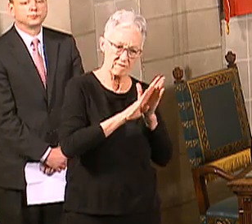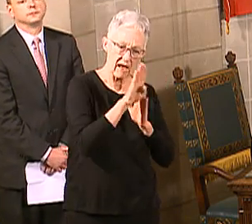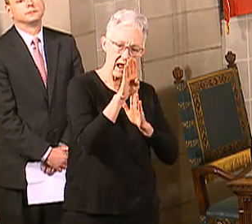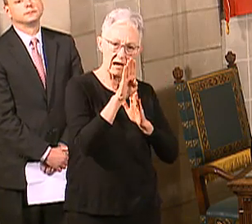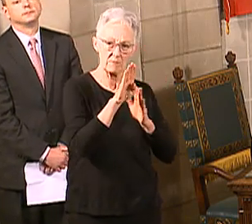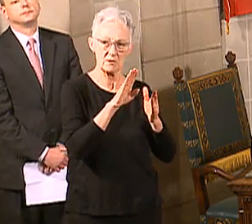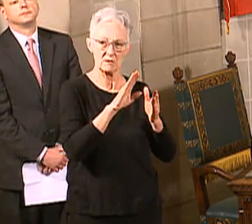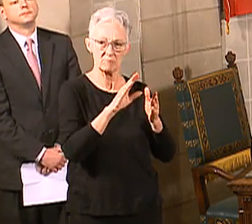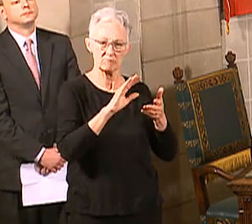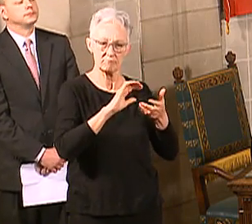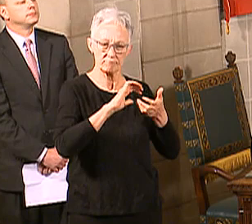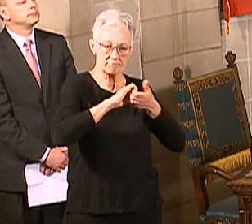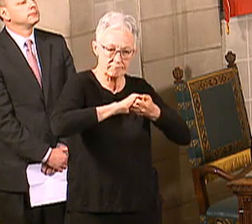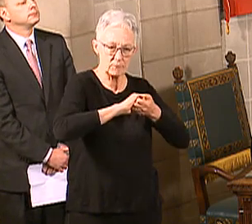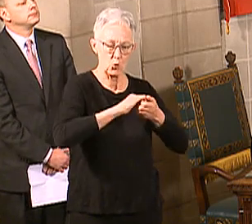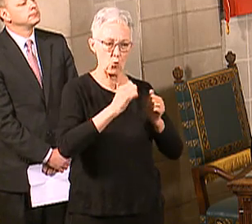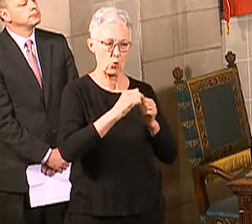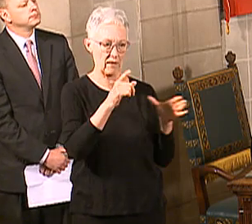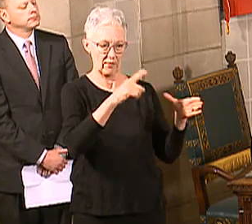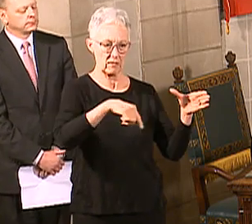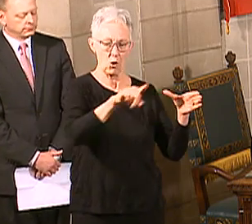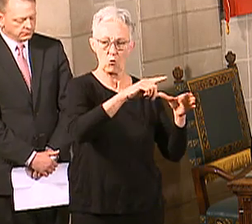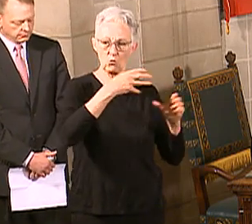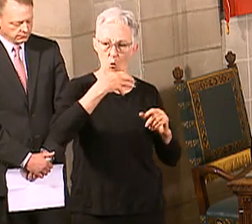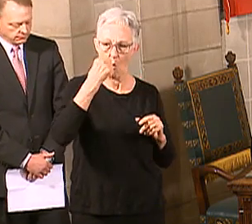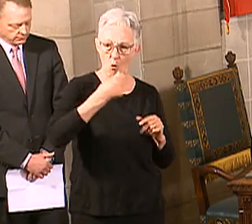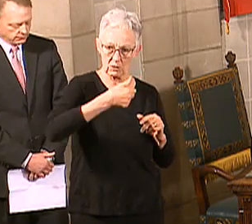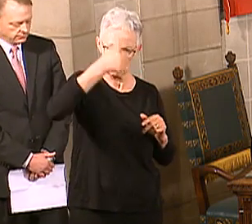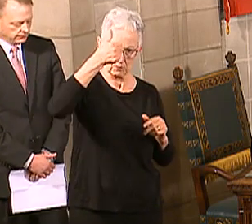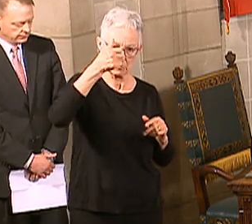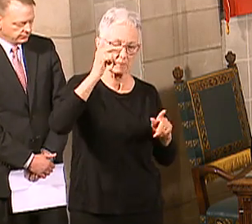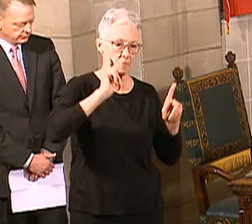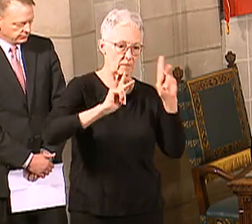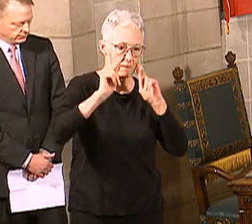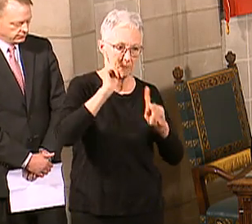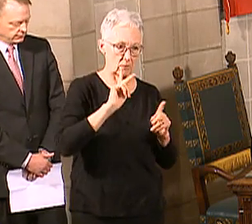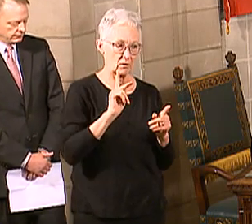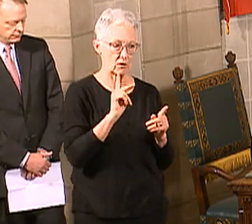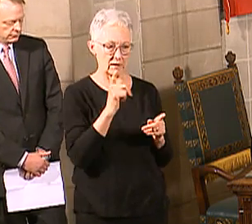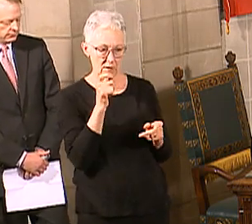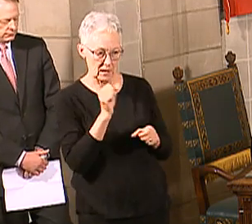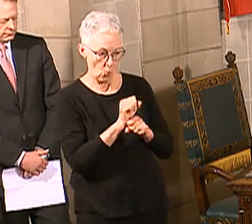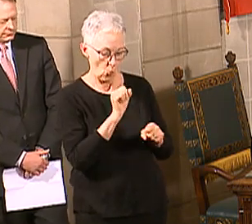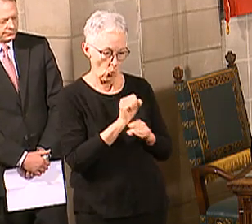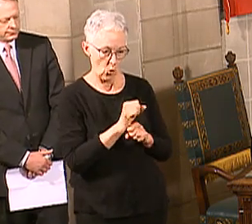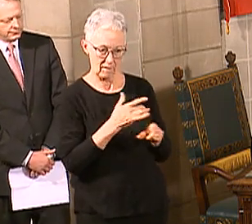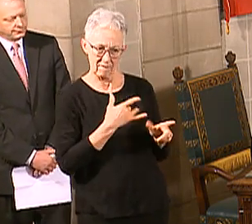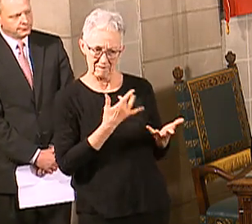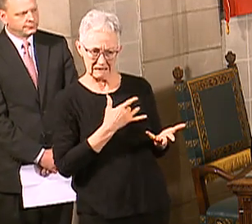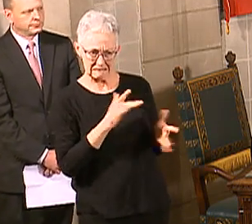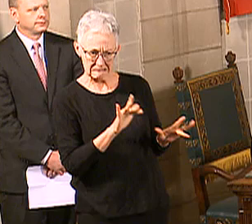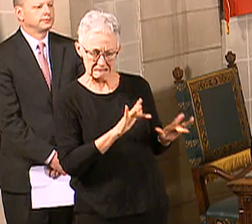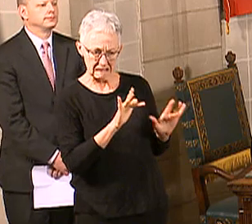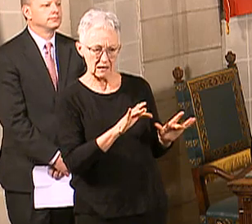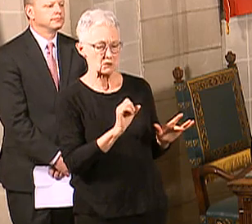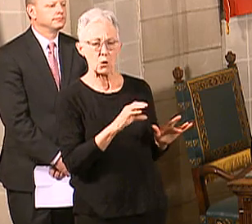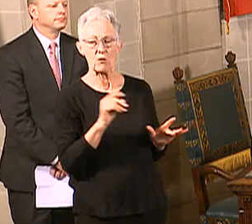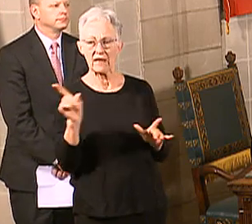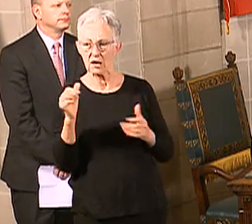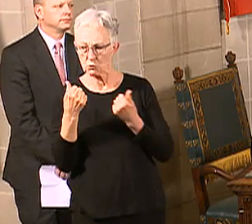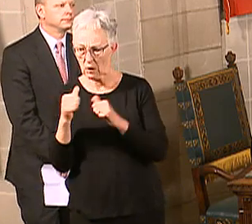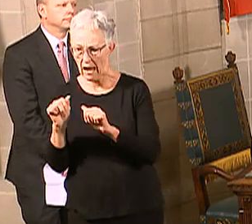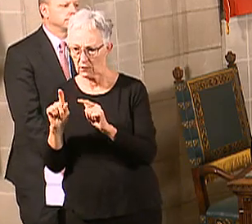great examples, maybe you have too, about using virtual options, iPads and Zoom connections, and ways to connect